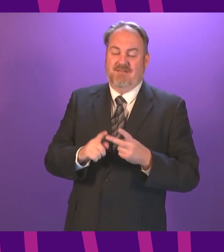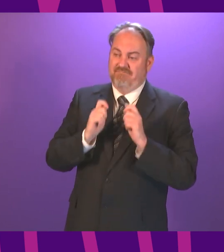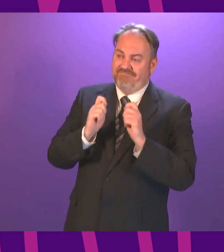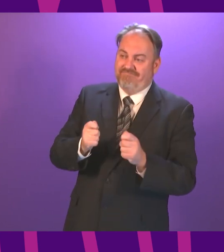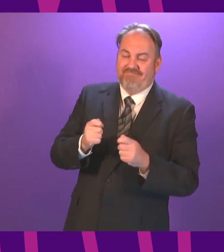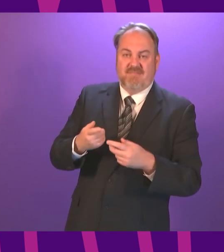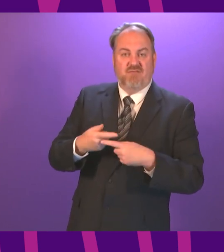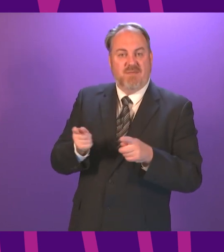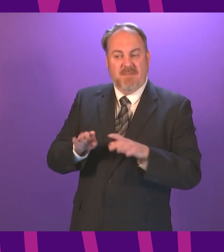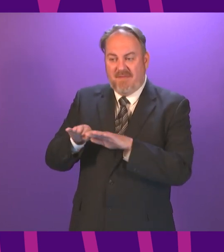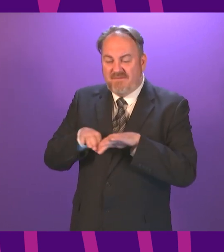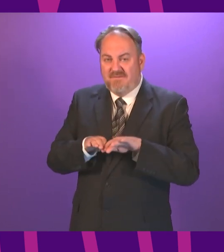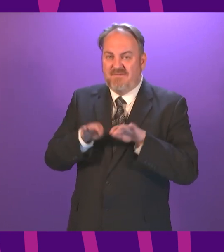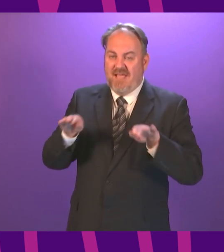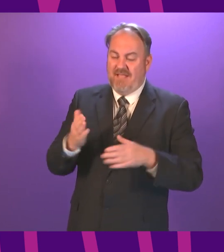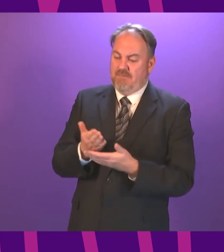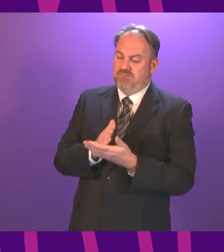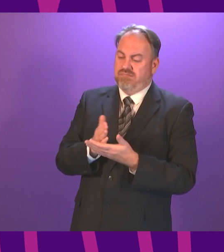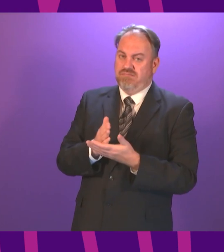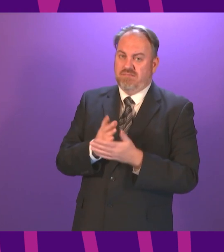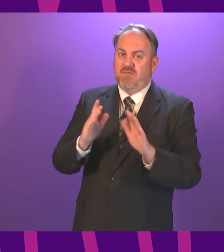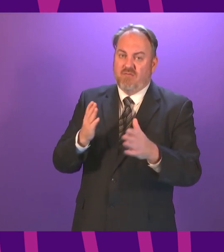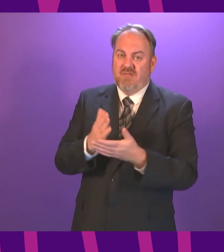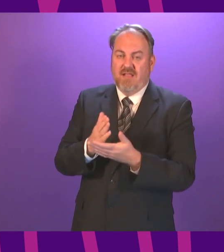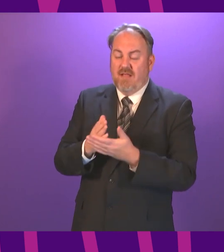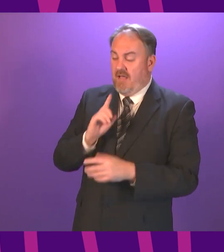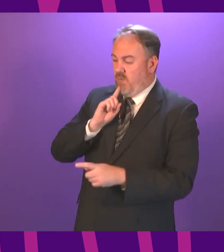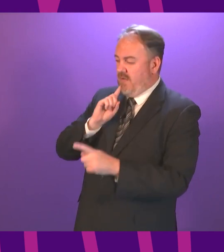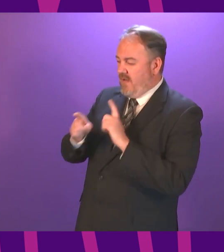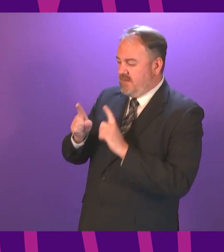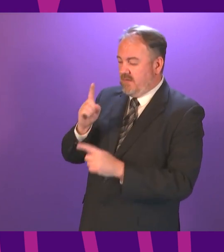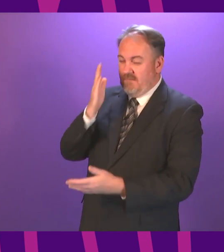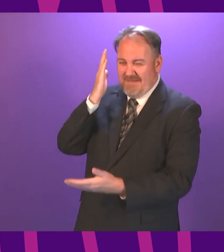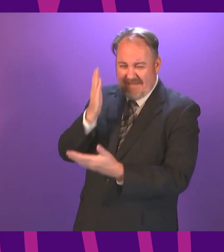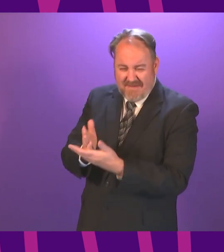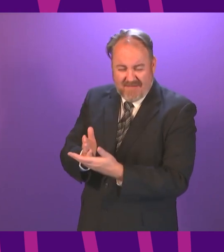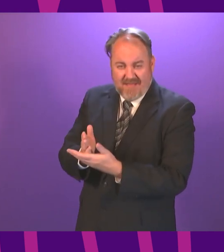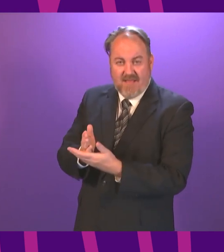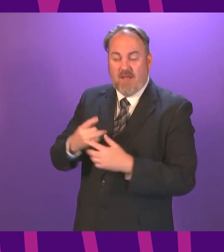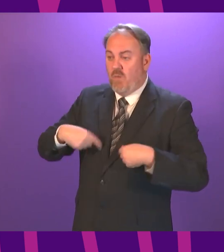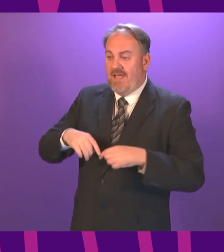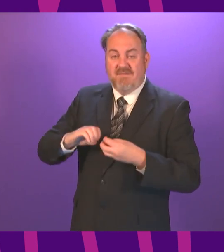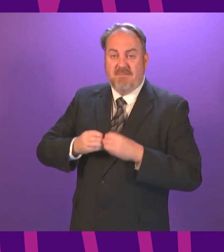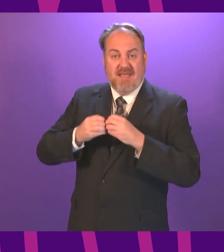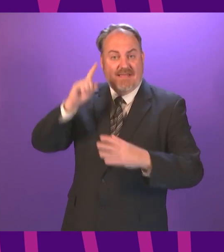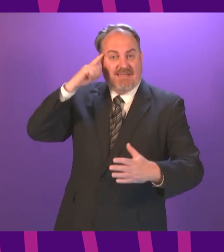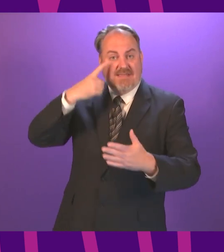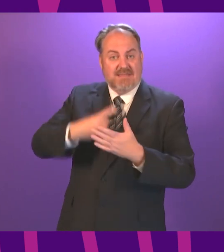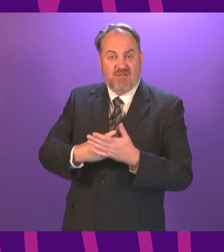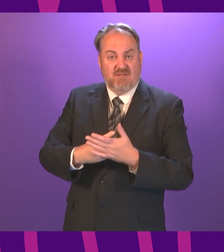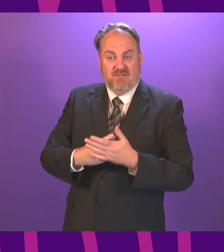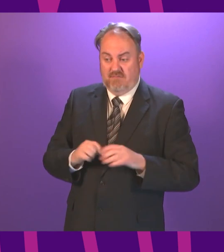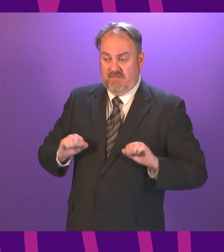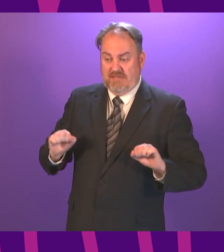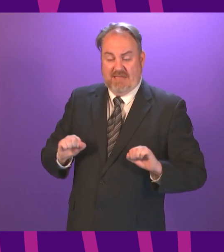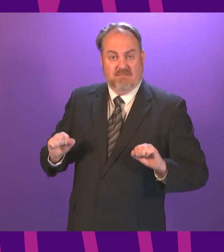deal with those issues in a foreign nations approach as best we possibly can. But I can give Willie René an absolute assurance that no decision, none whatsoever, has been